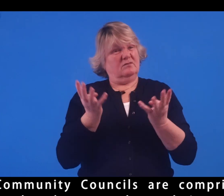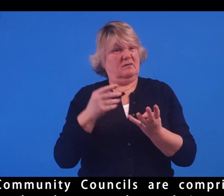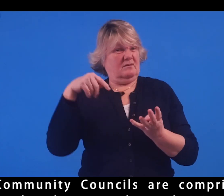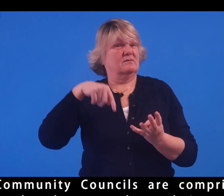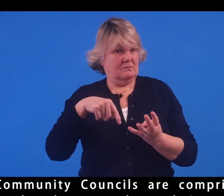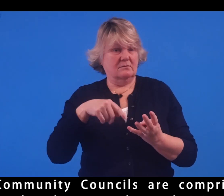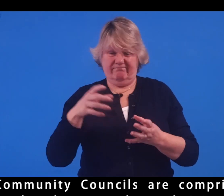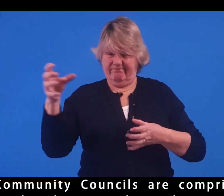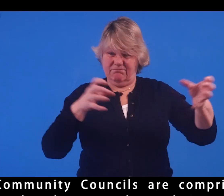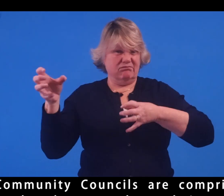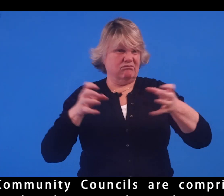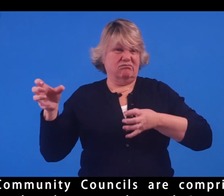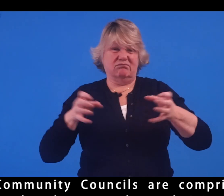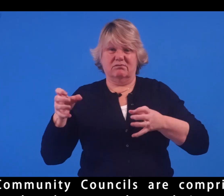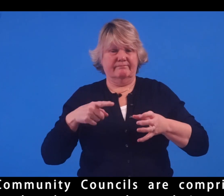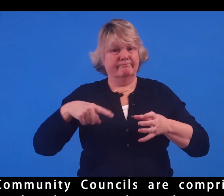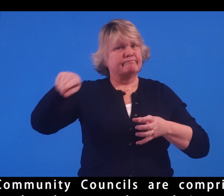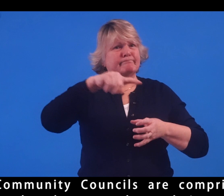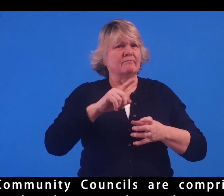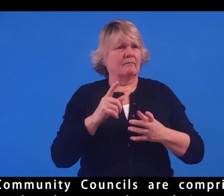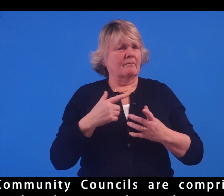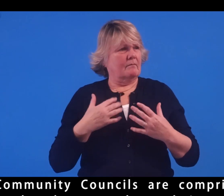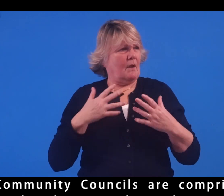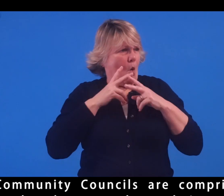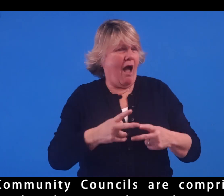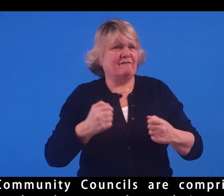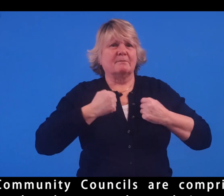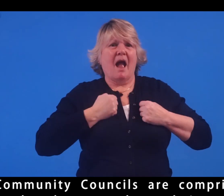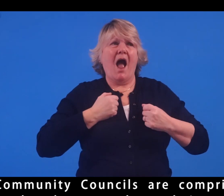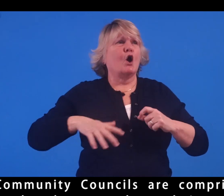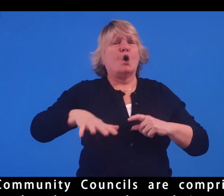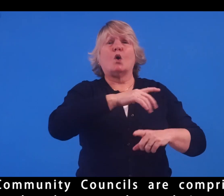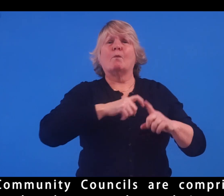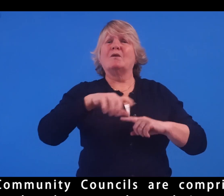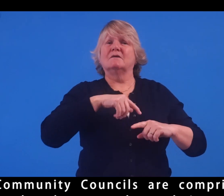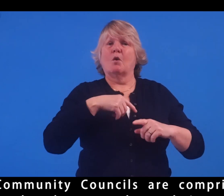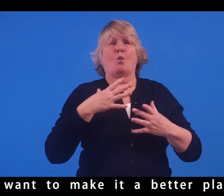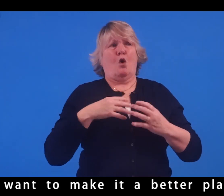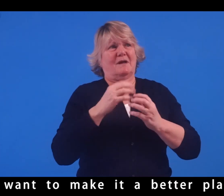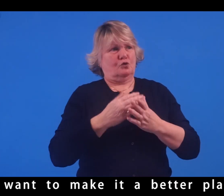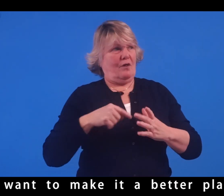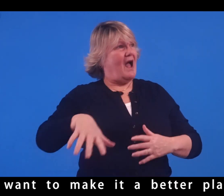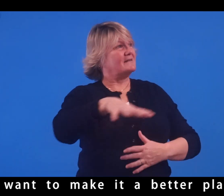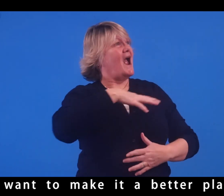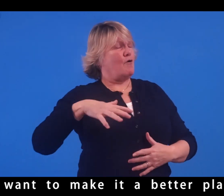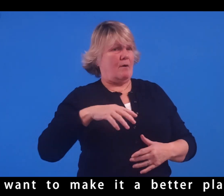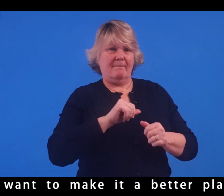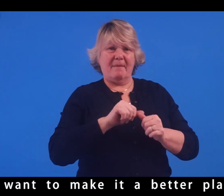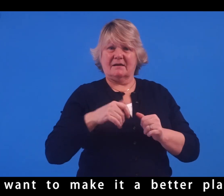Community councils are comprised of people who care about their community and want to make it a better